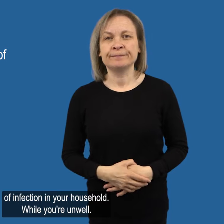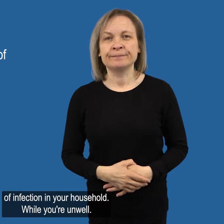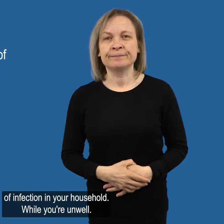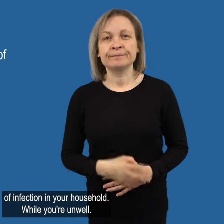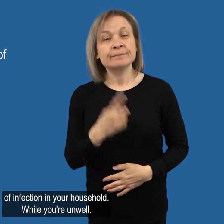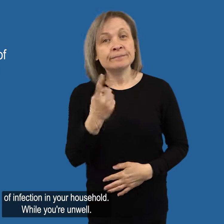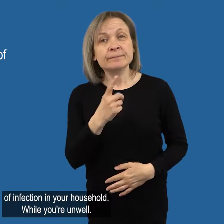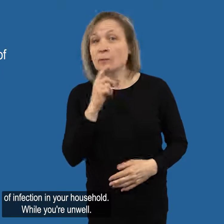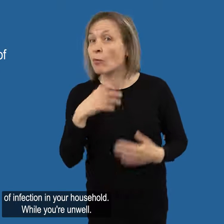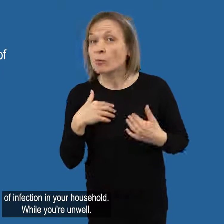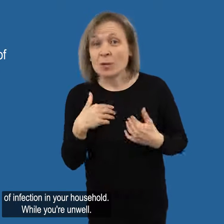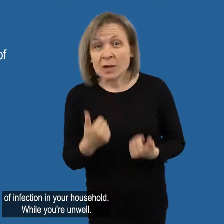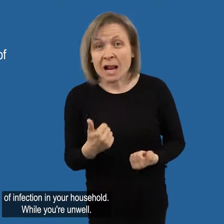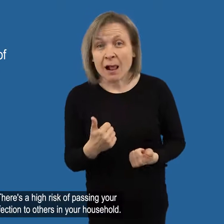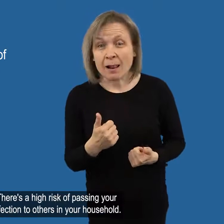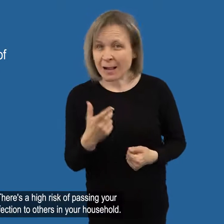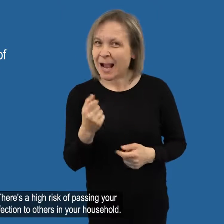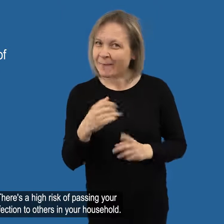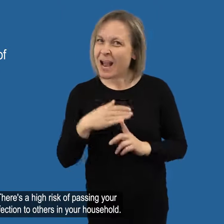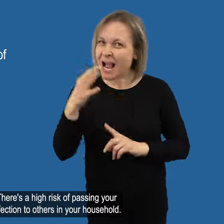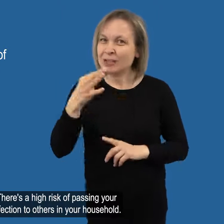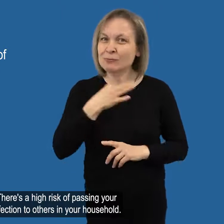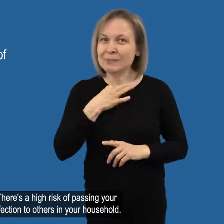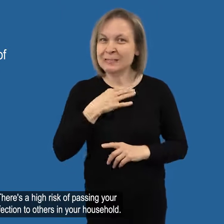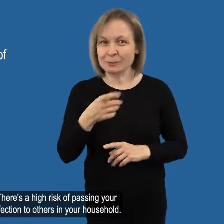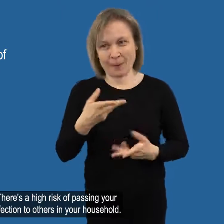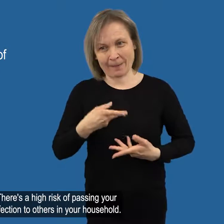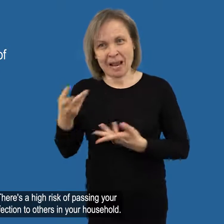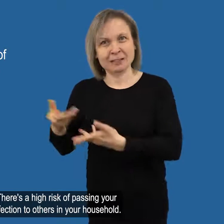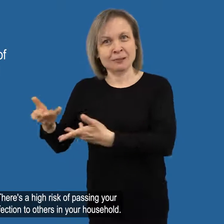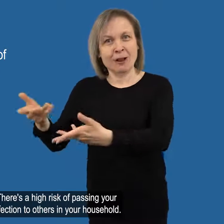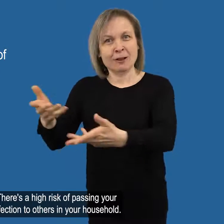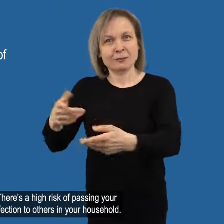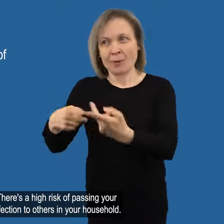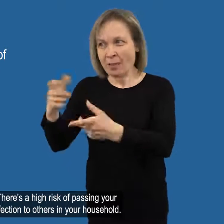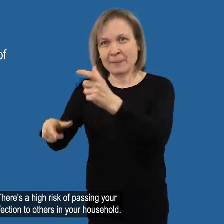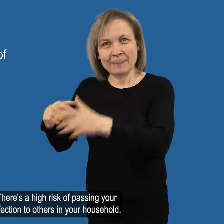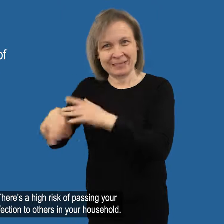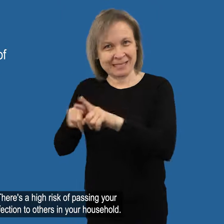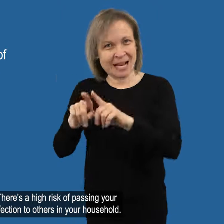While you're unwell there's a high risk of passing your infection to others in your household